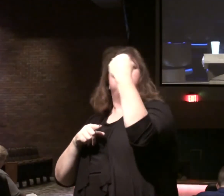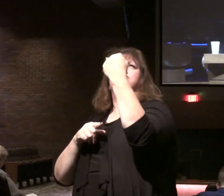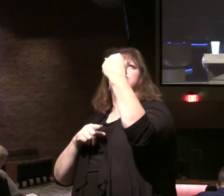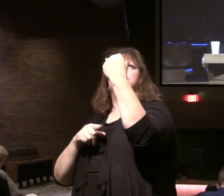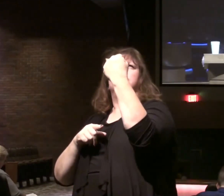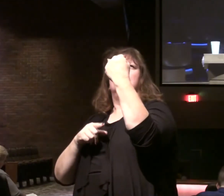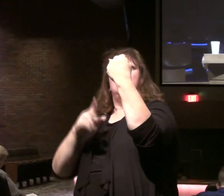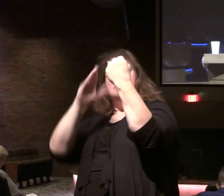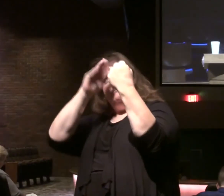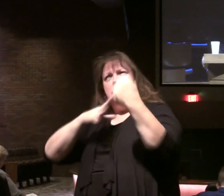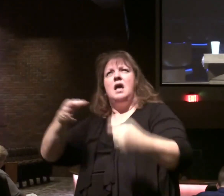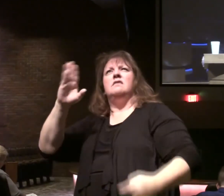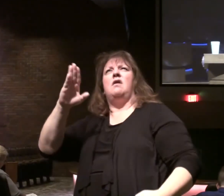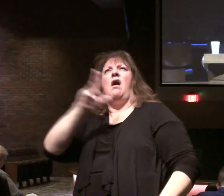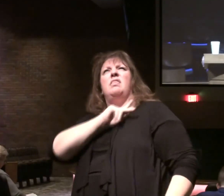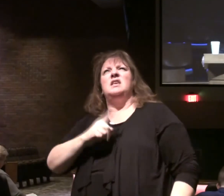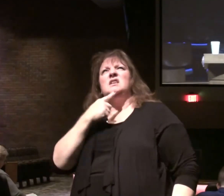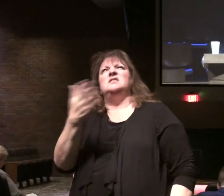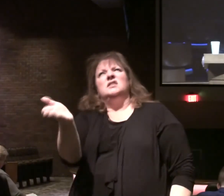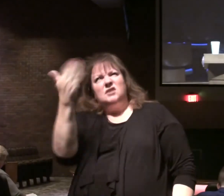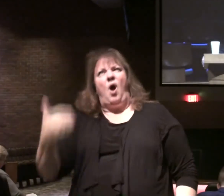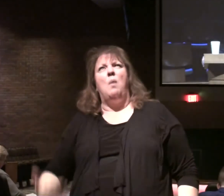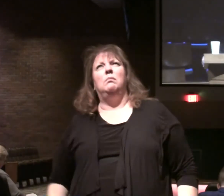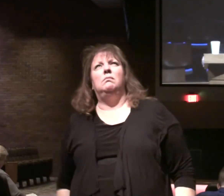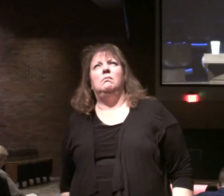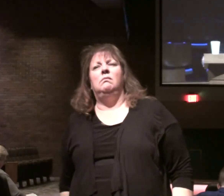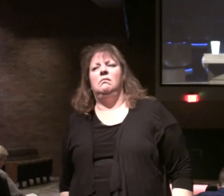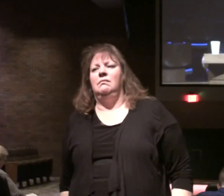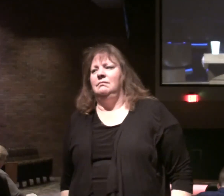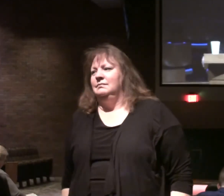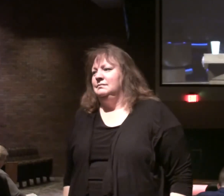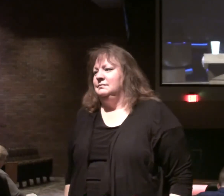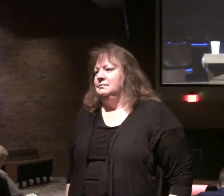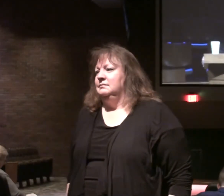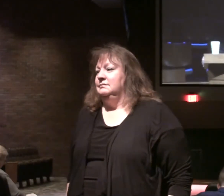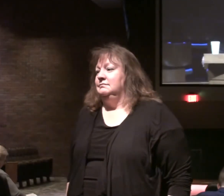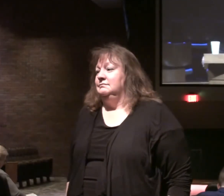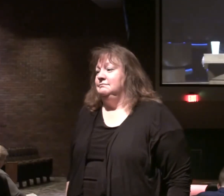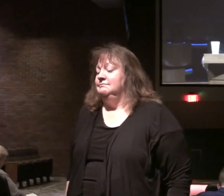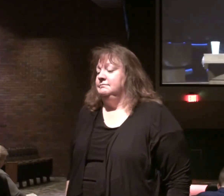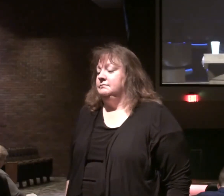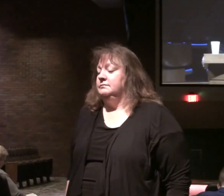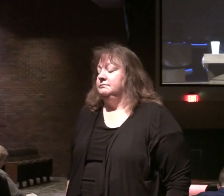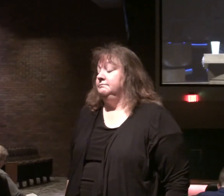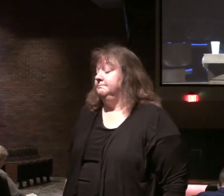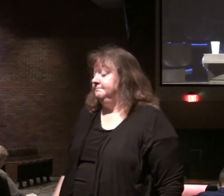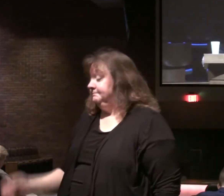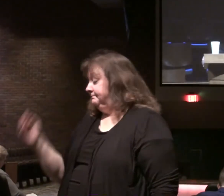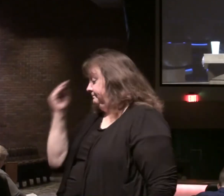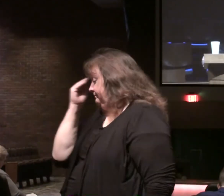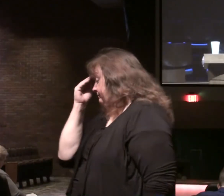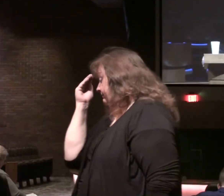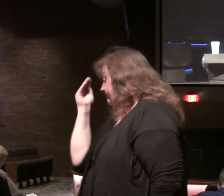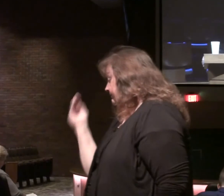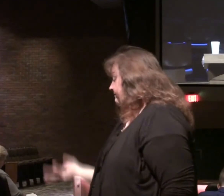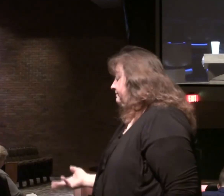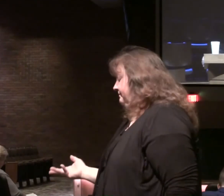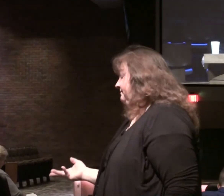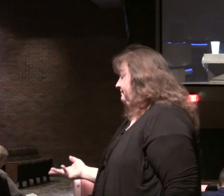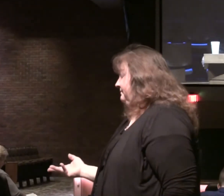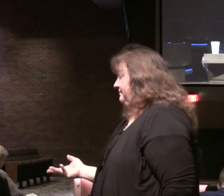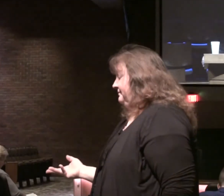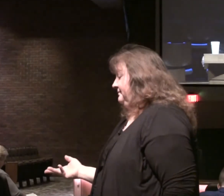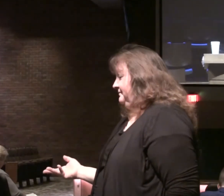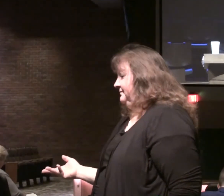man of God. The king says. Come down. And Elijah. Has a word for him. Elijah